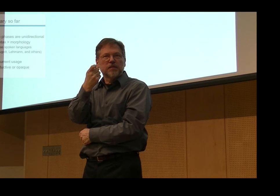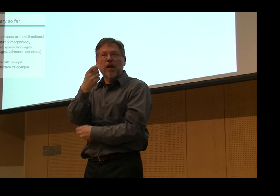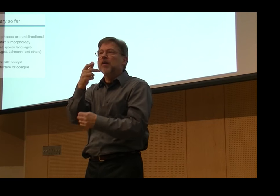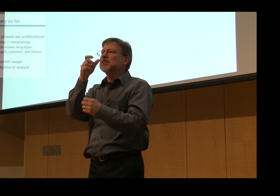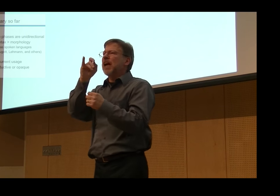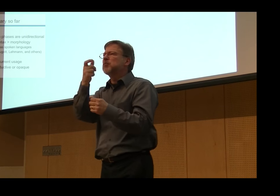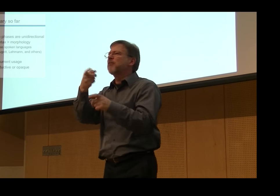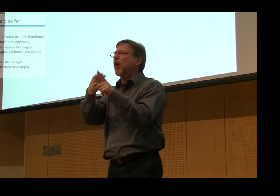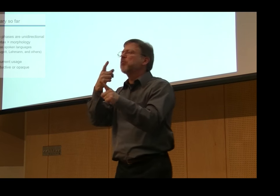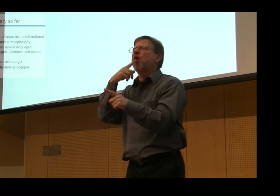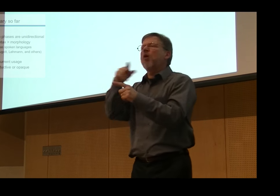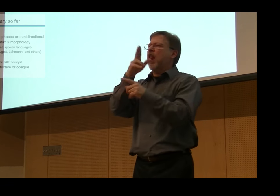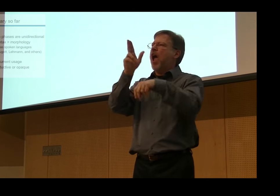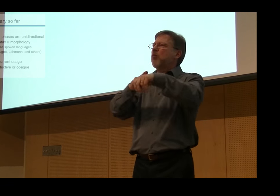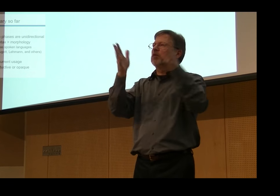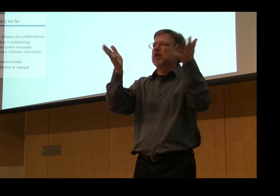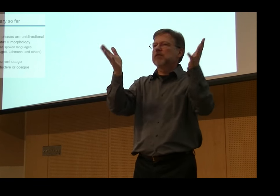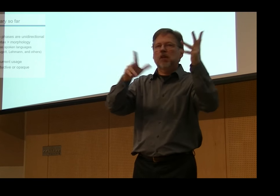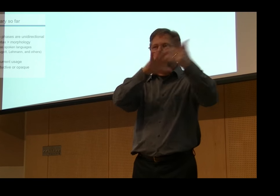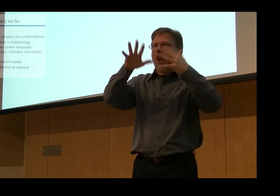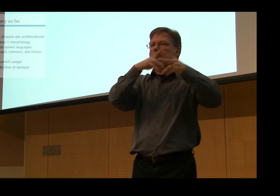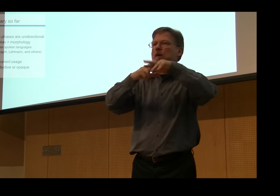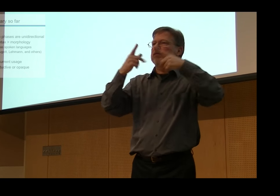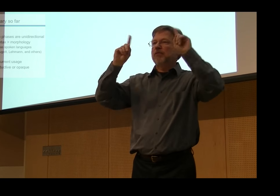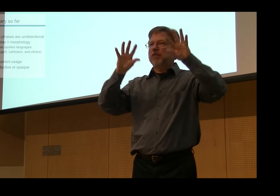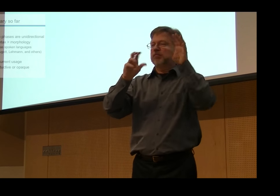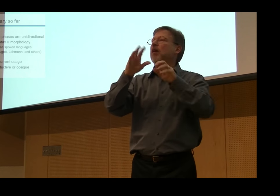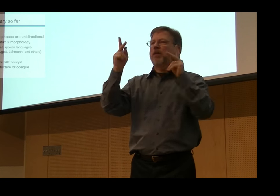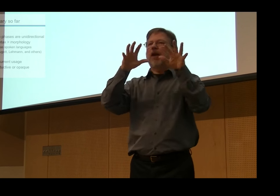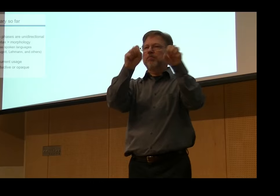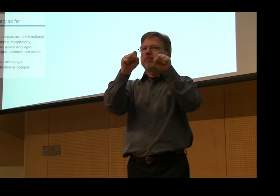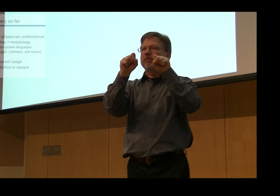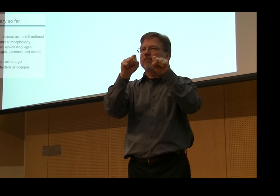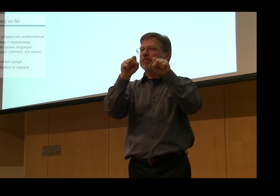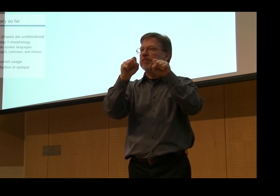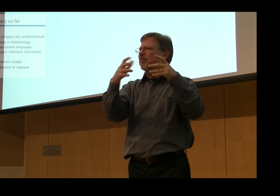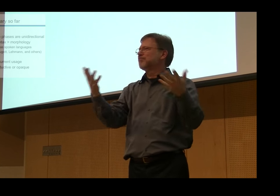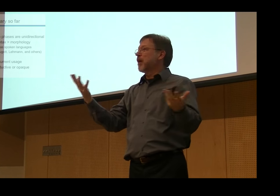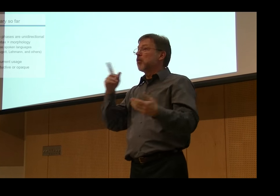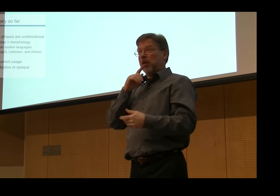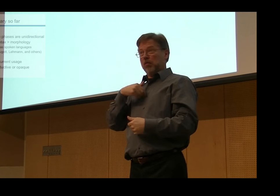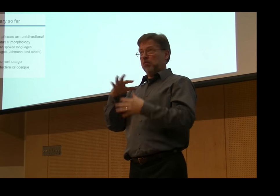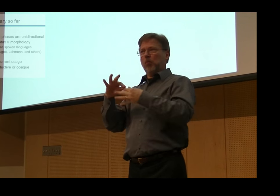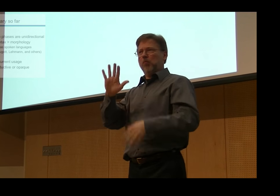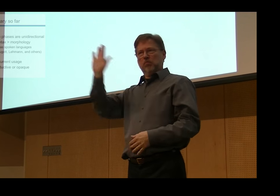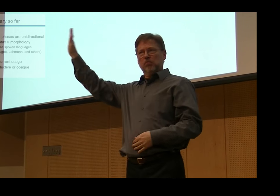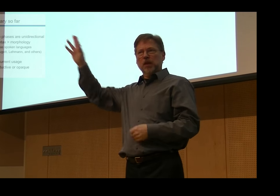see the language being formed from the discourse context. That then leads into regular